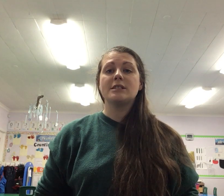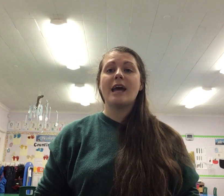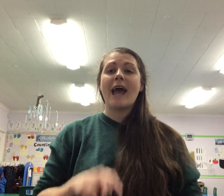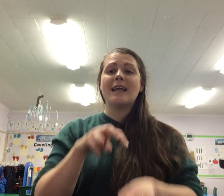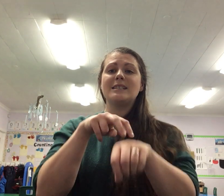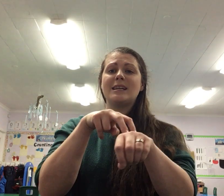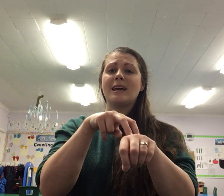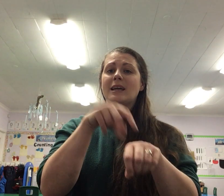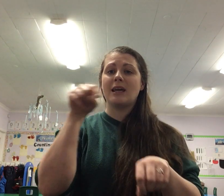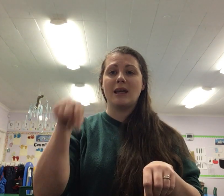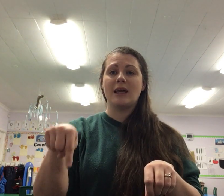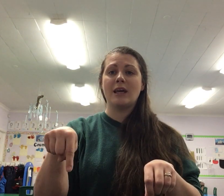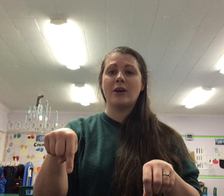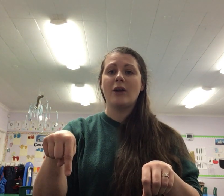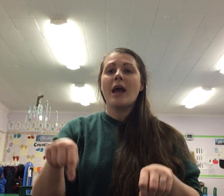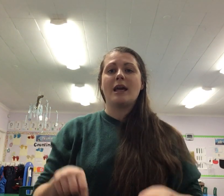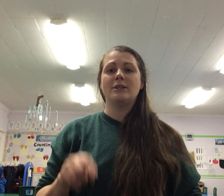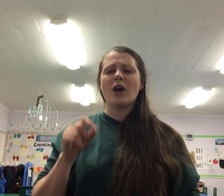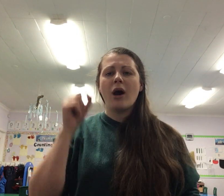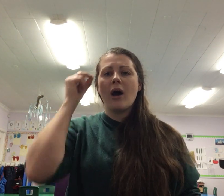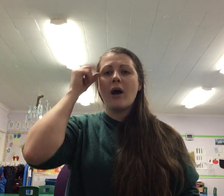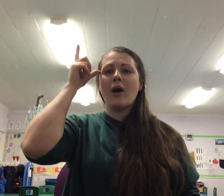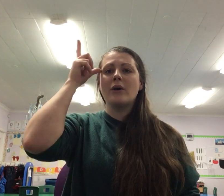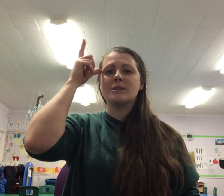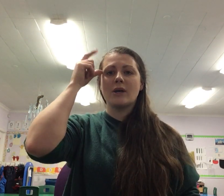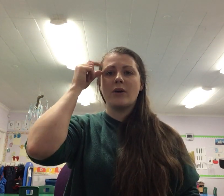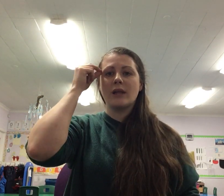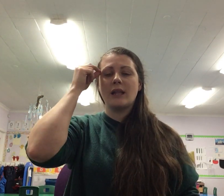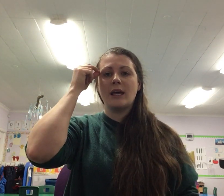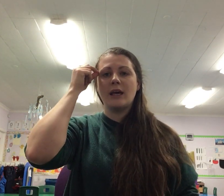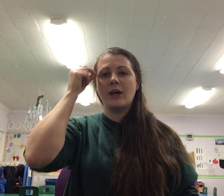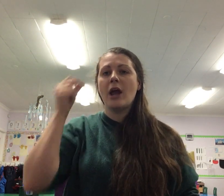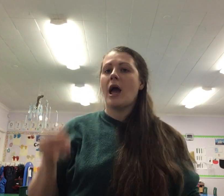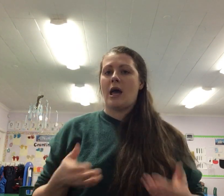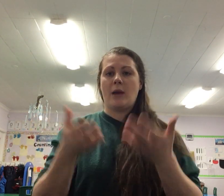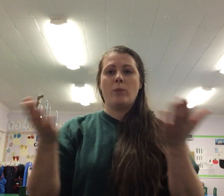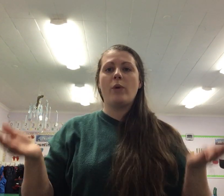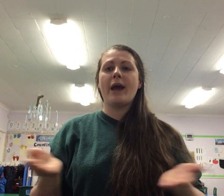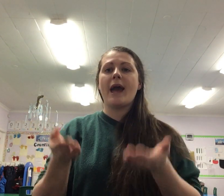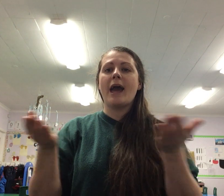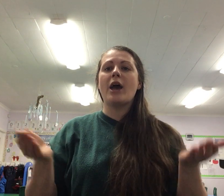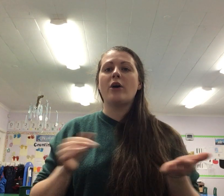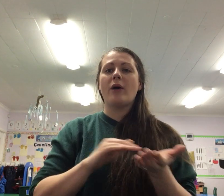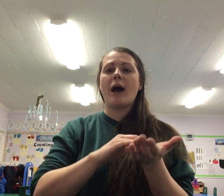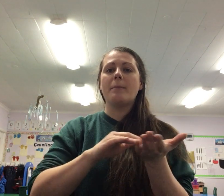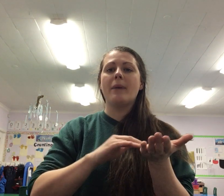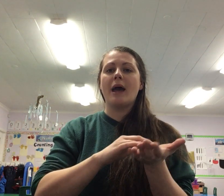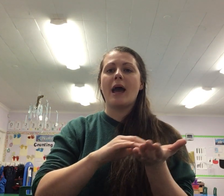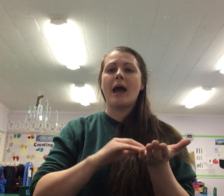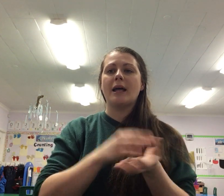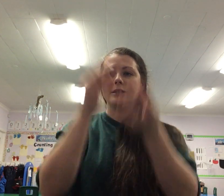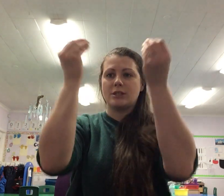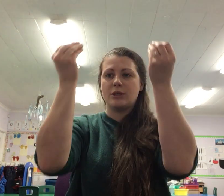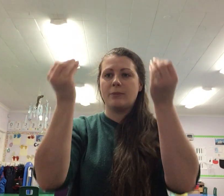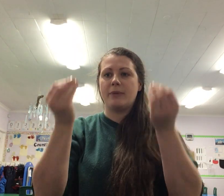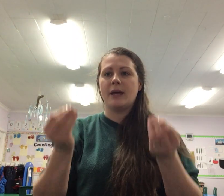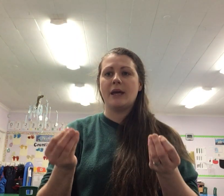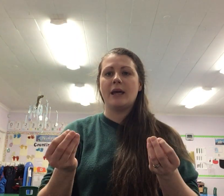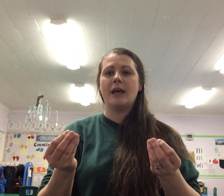standing here, it's all so clear, I'm where I'm meant to be.